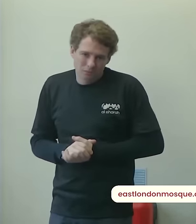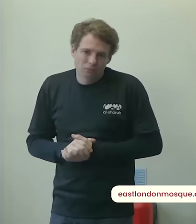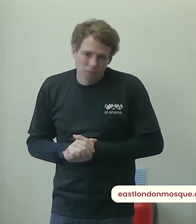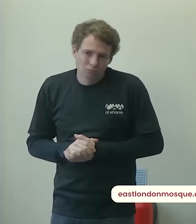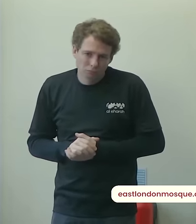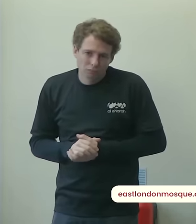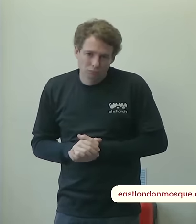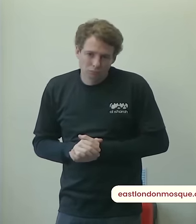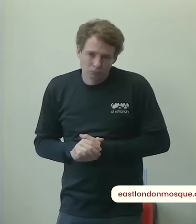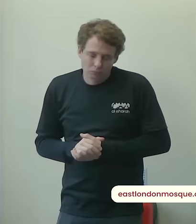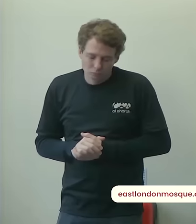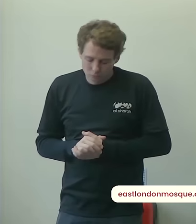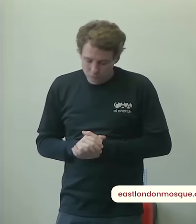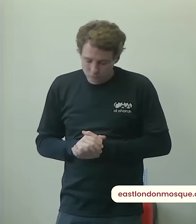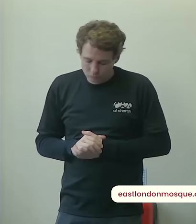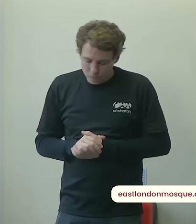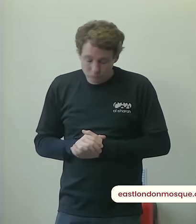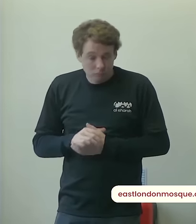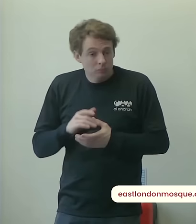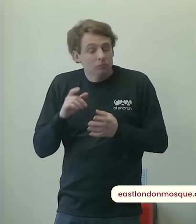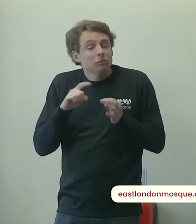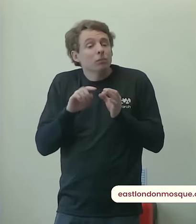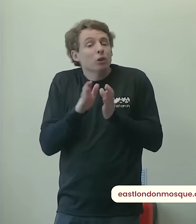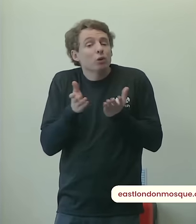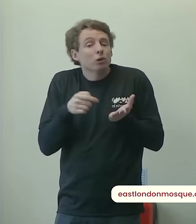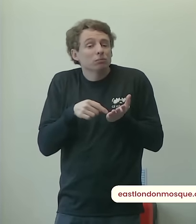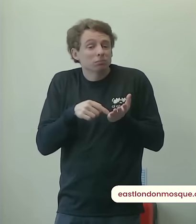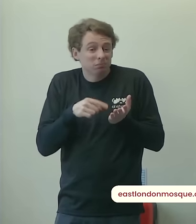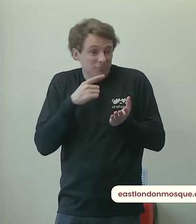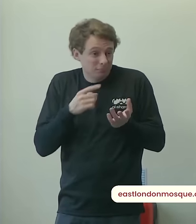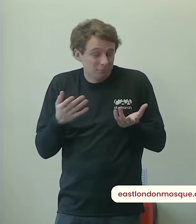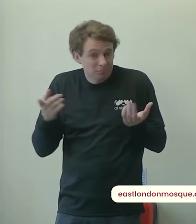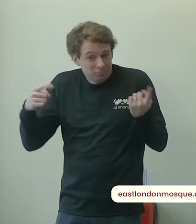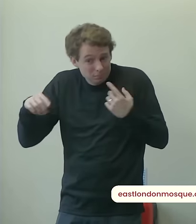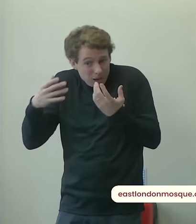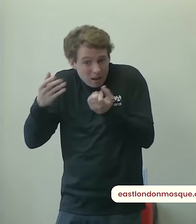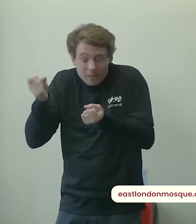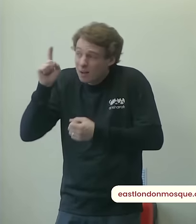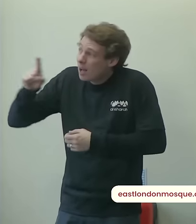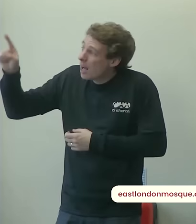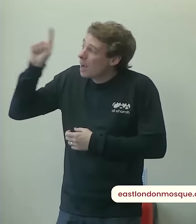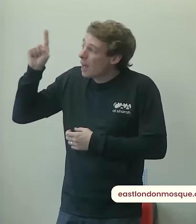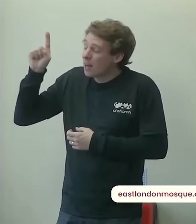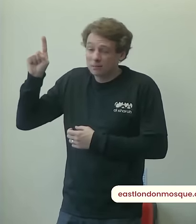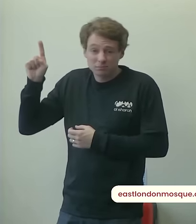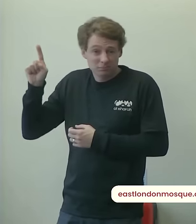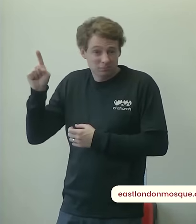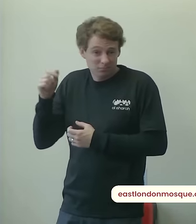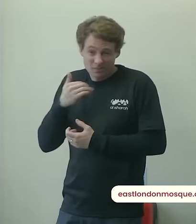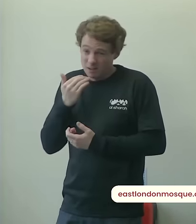what do we have we have allah and besides allah we have nobody don't expect people to